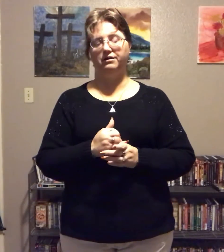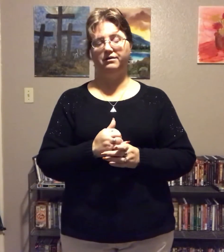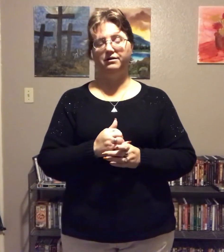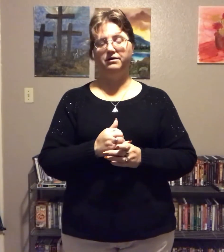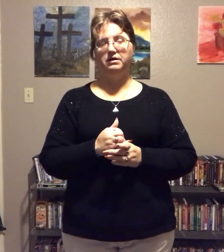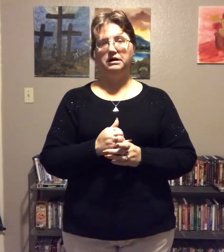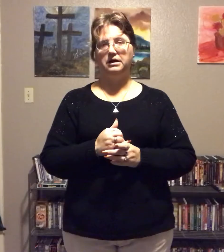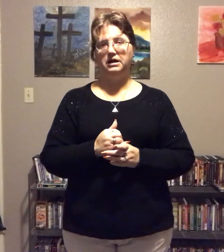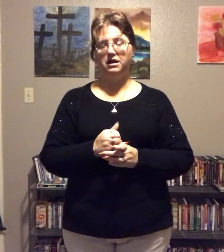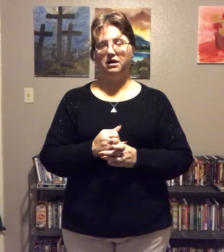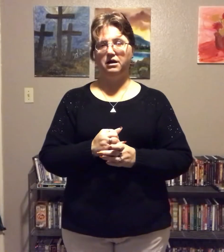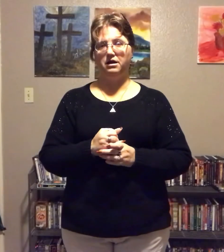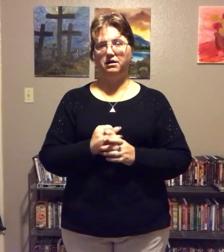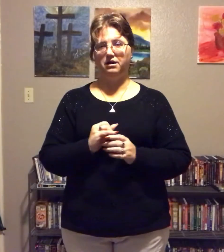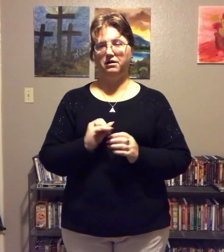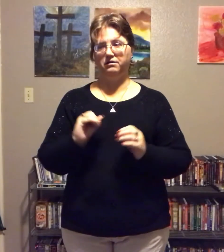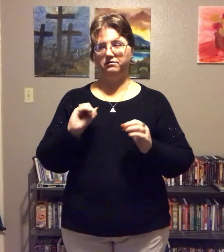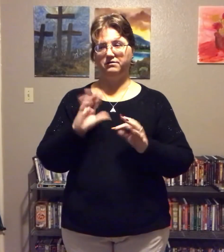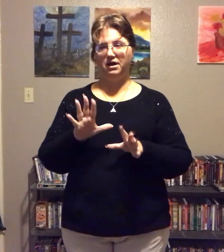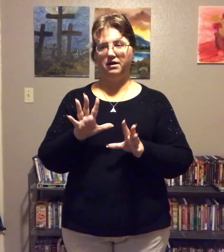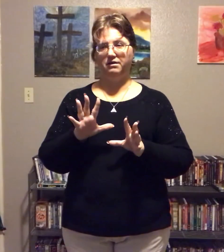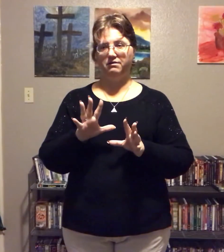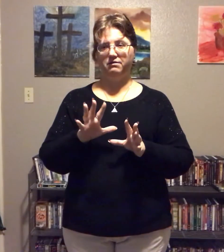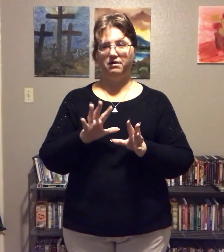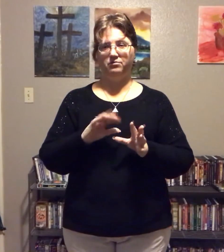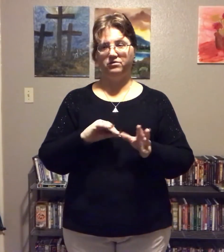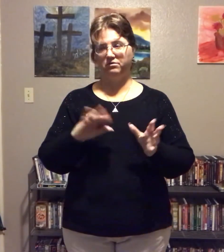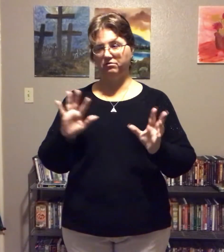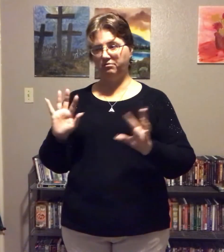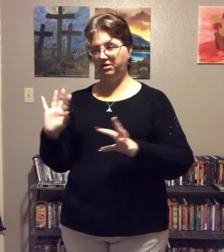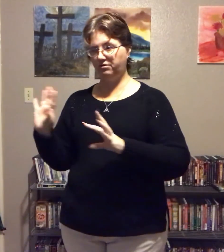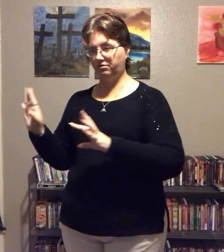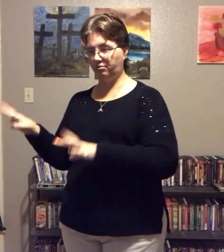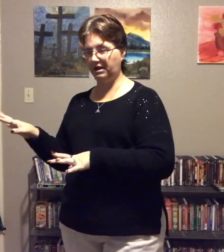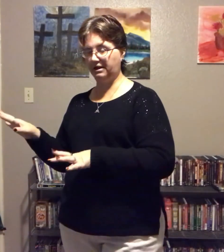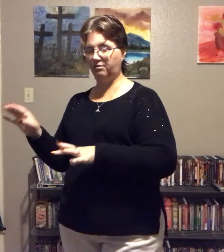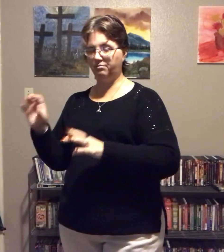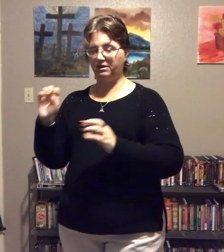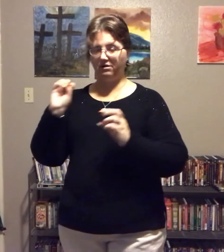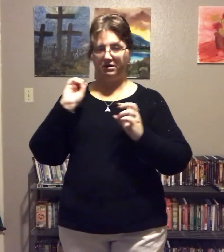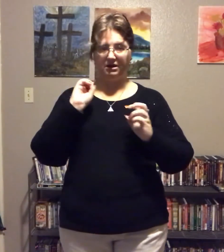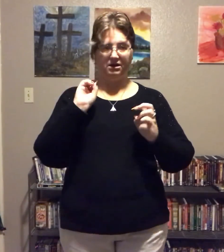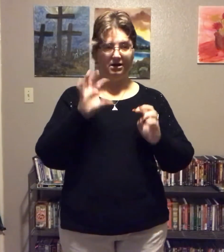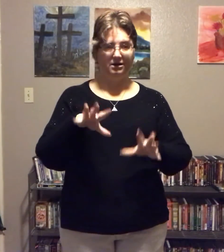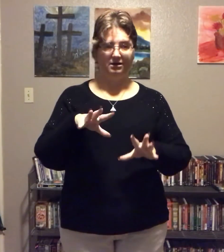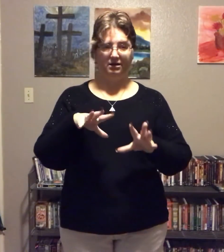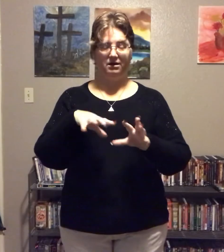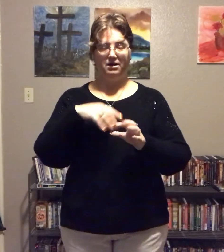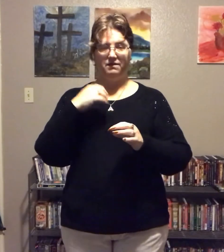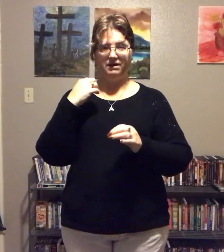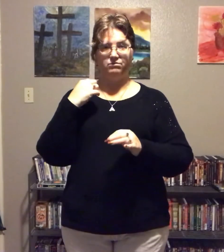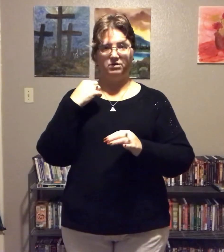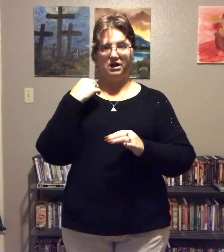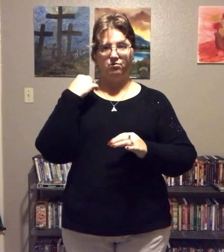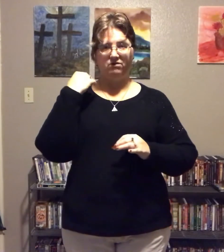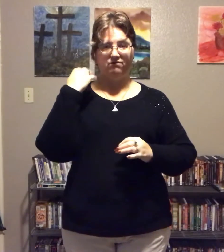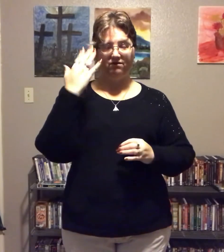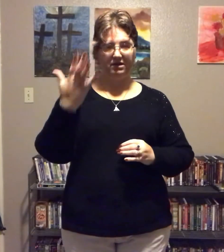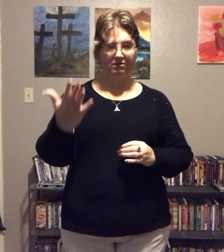is done, I'm still going to be doing the weigh down. But on day 90, that's when I reveal